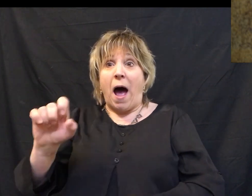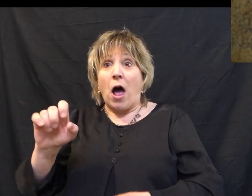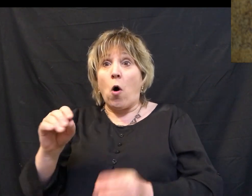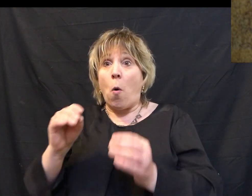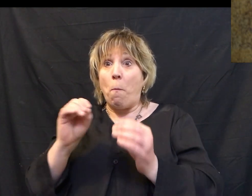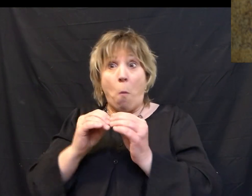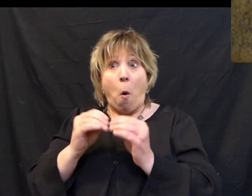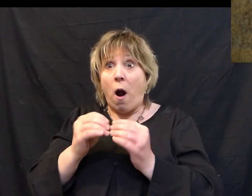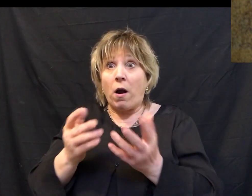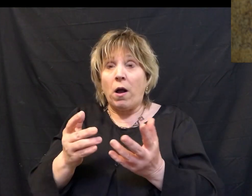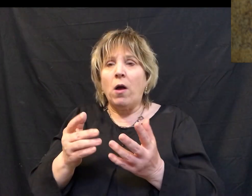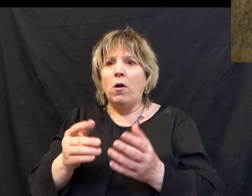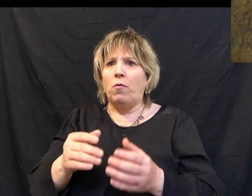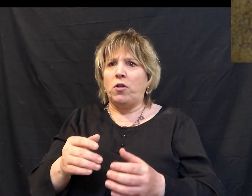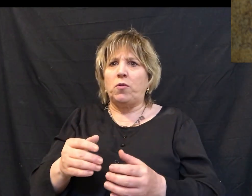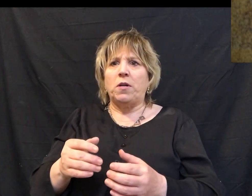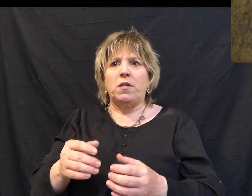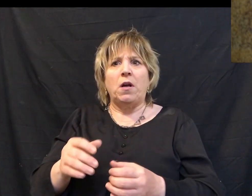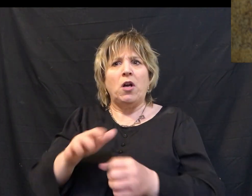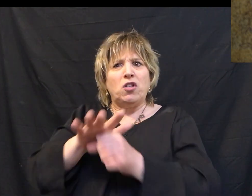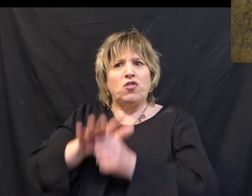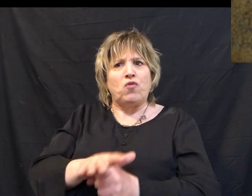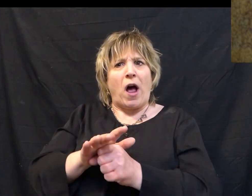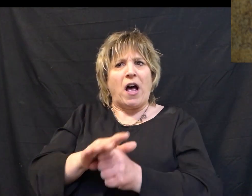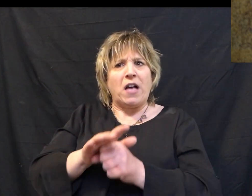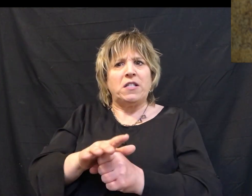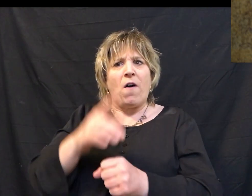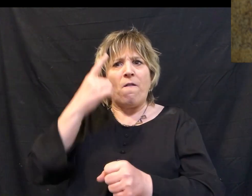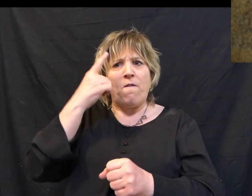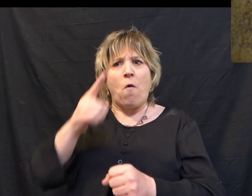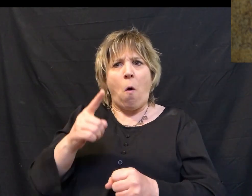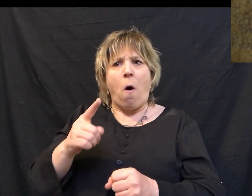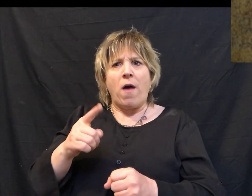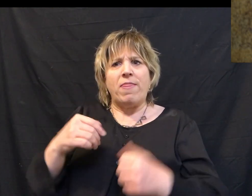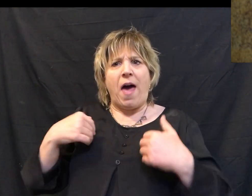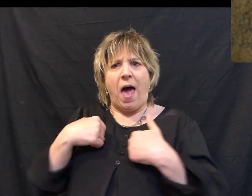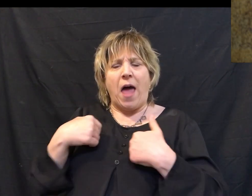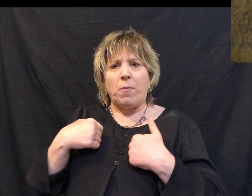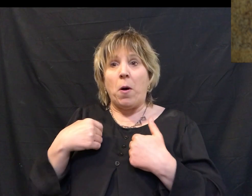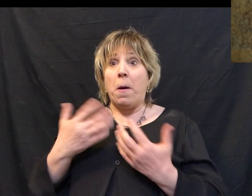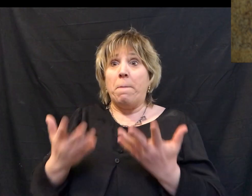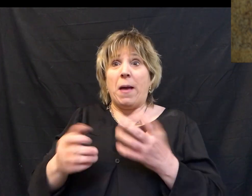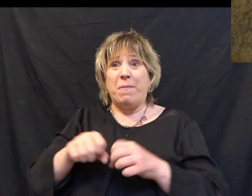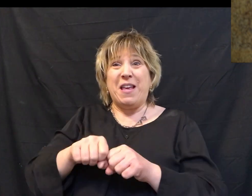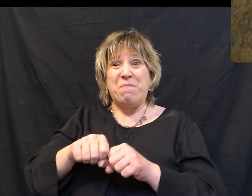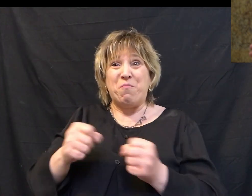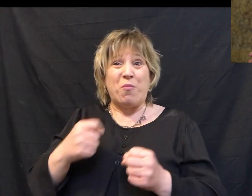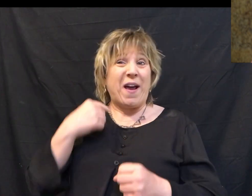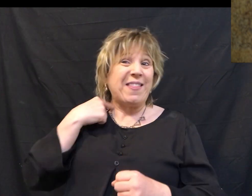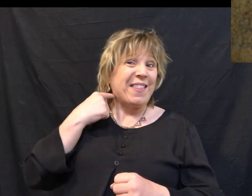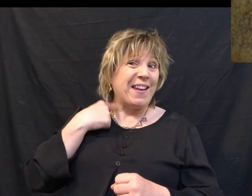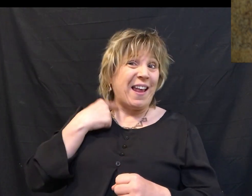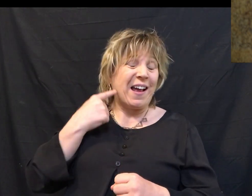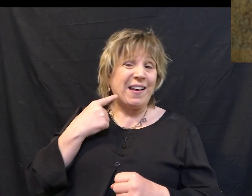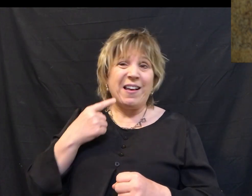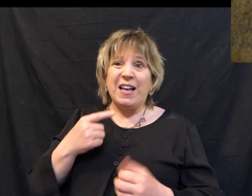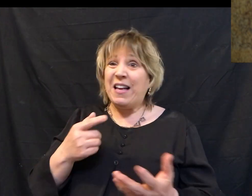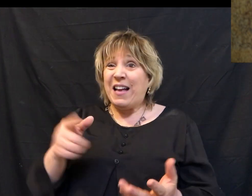which would put incredible pressure on the animal, potentially breaking its neck. I mean, this absolutely defies